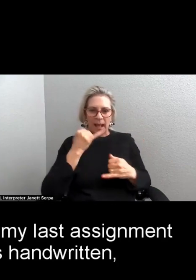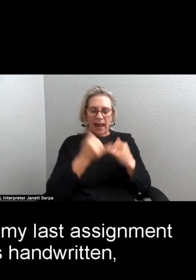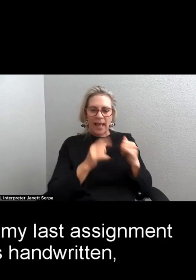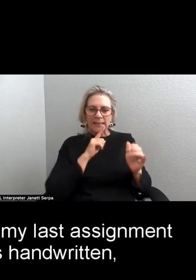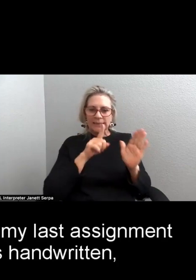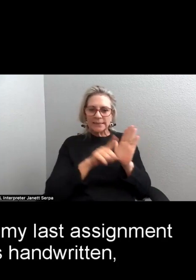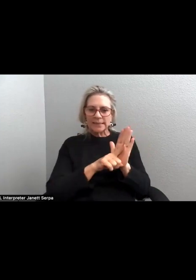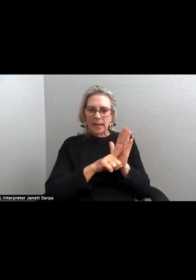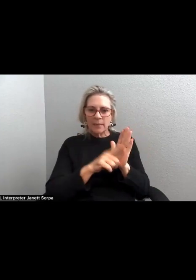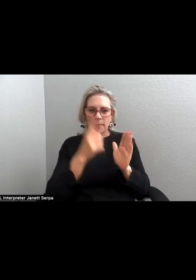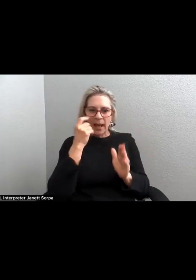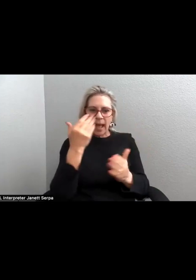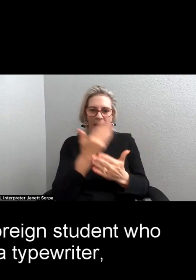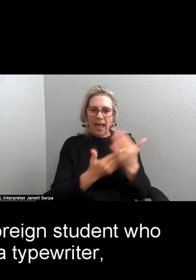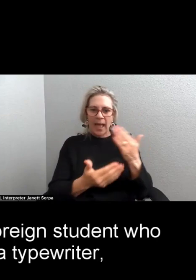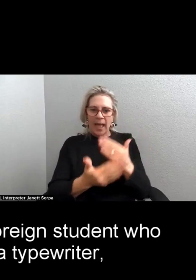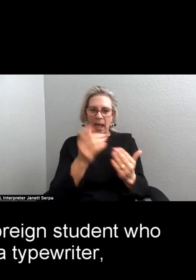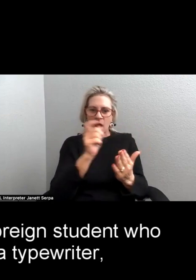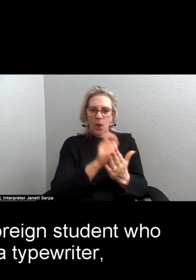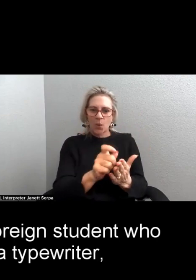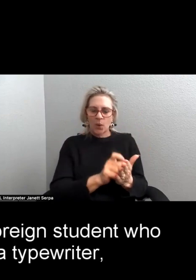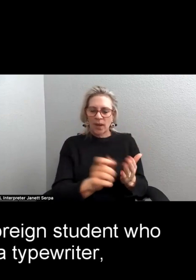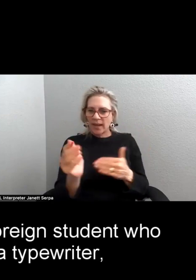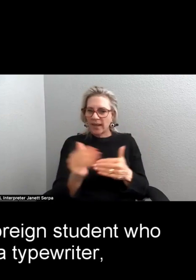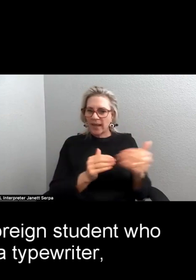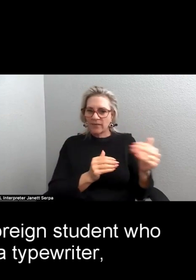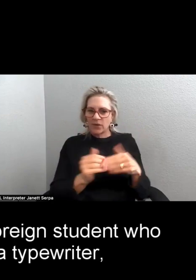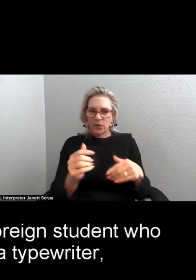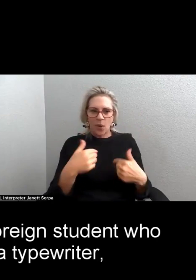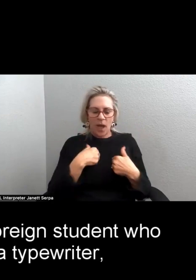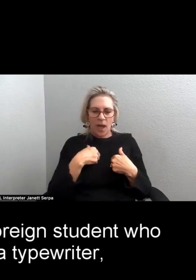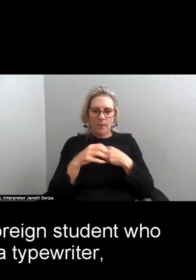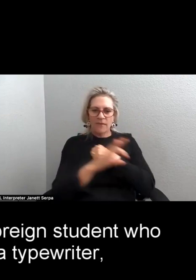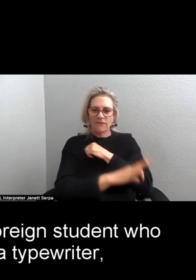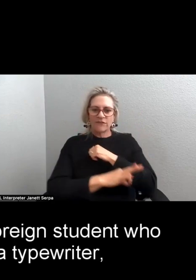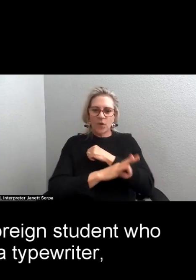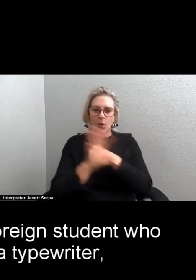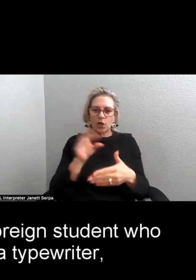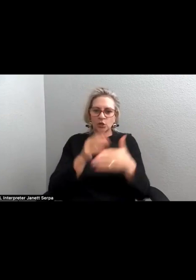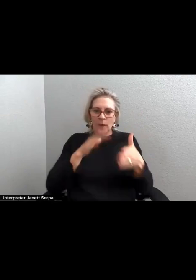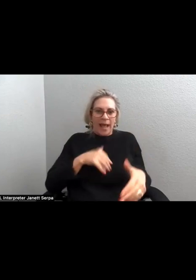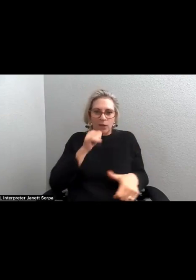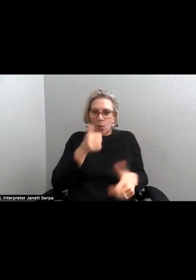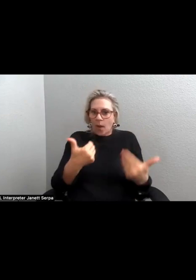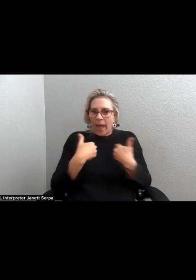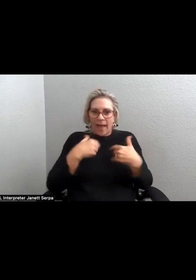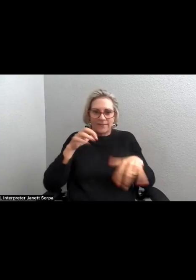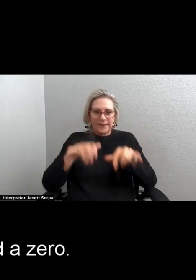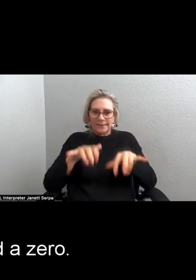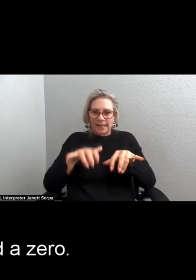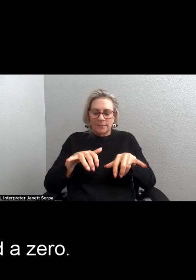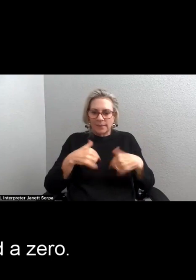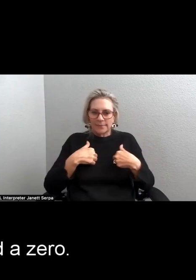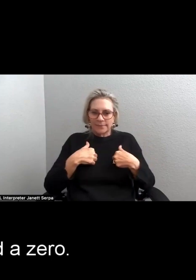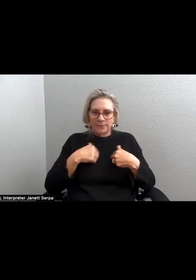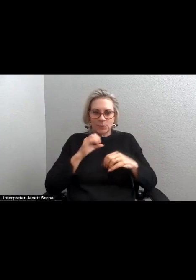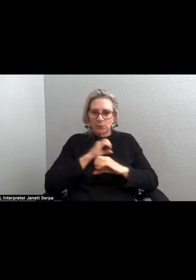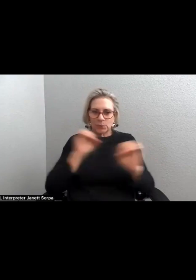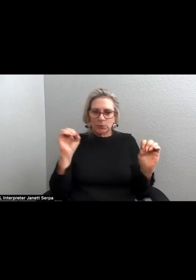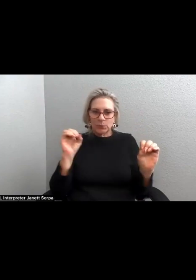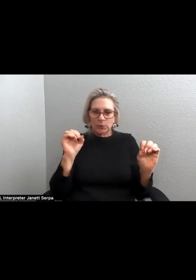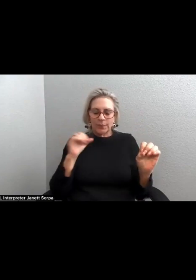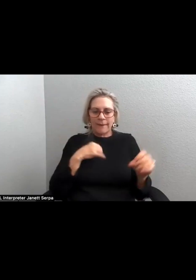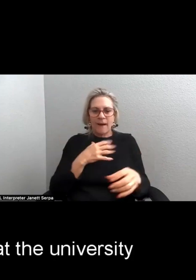because it was handwritten, even though I'm a foreign student who doesn't own a typewriter. I received a